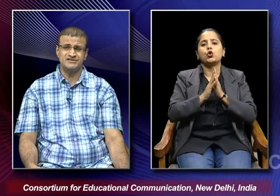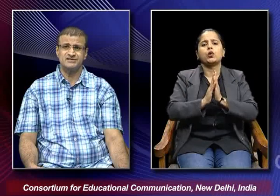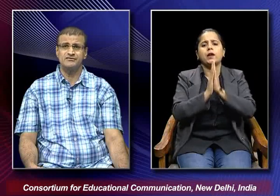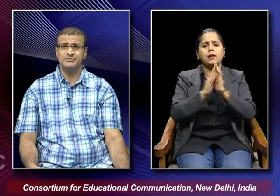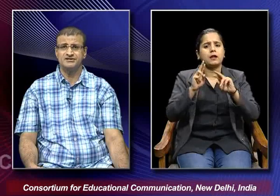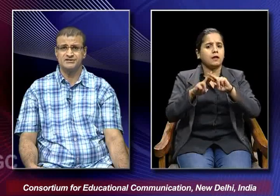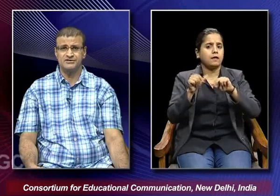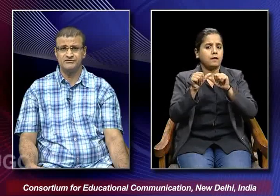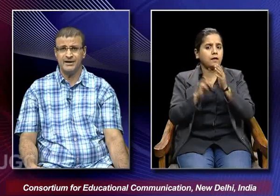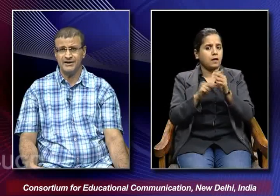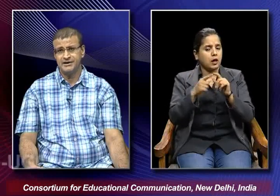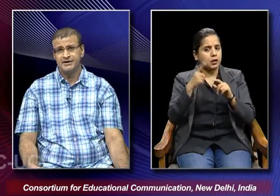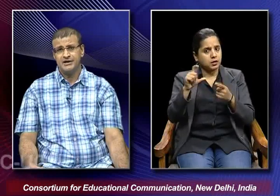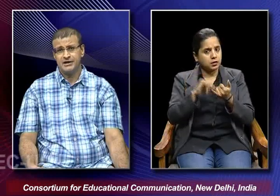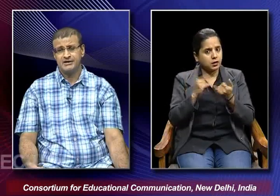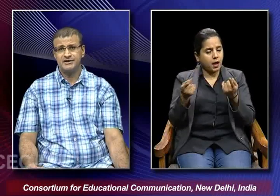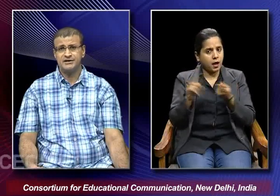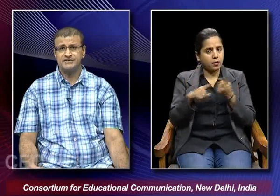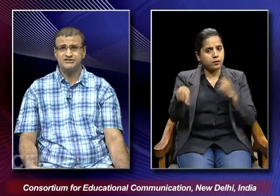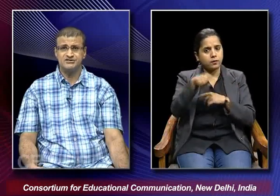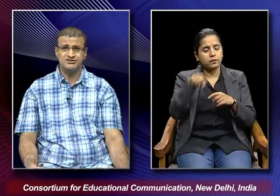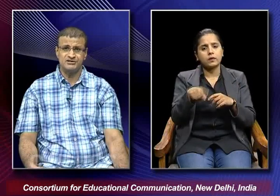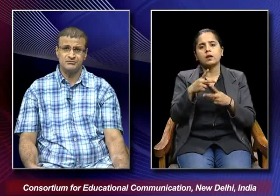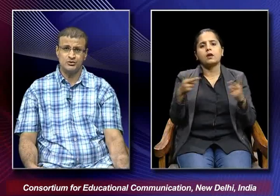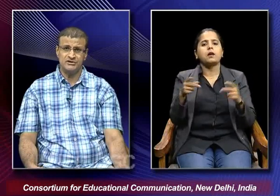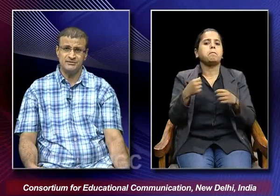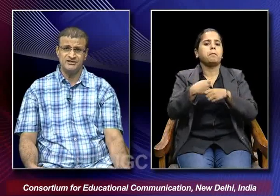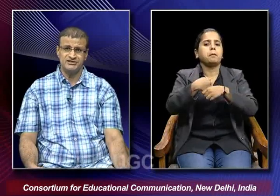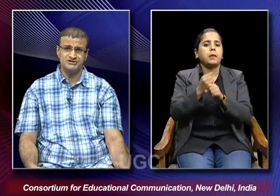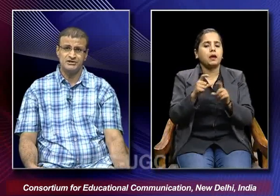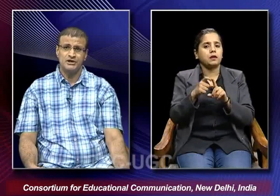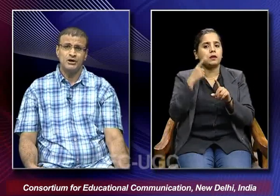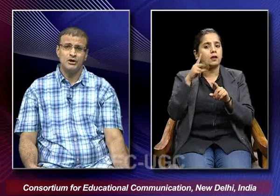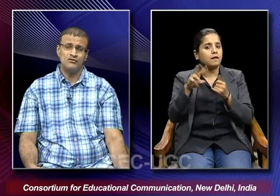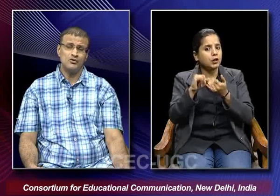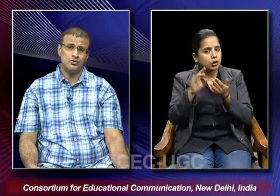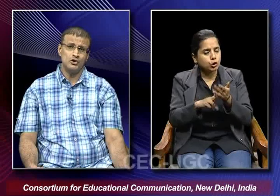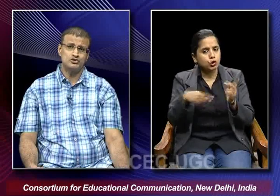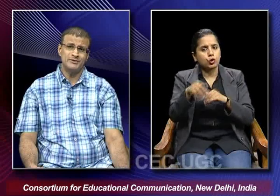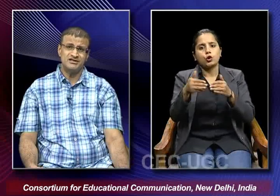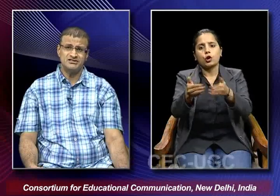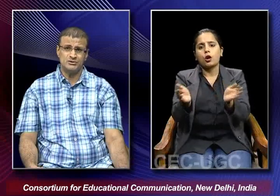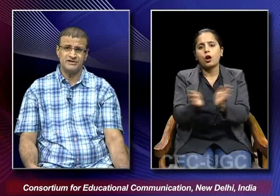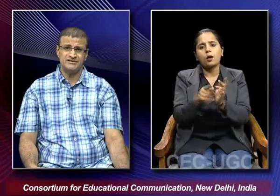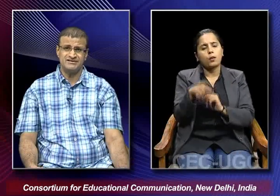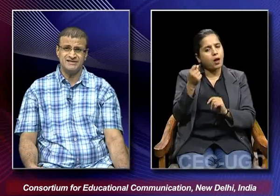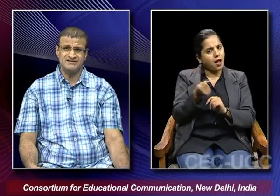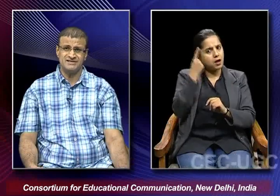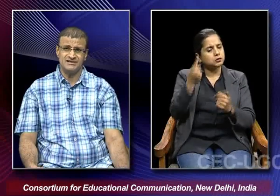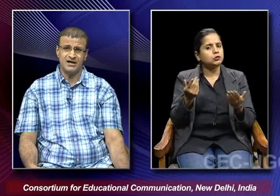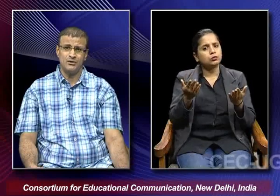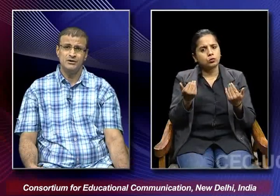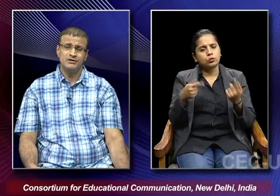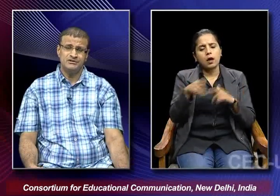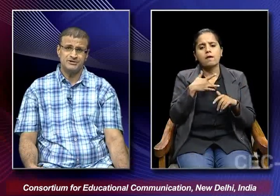interest they were being served by creating divisions in both the communities could also be understood in the sense